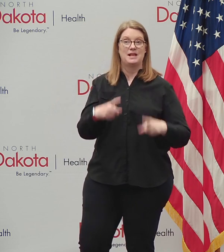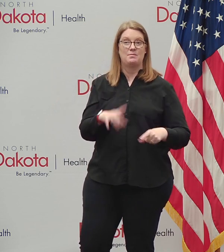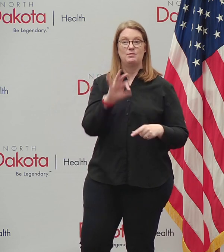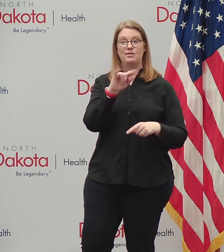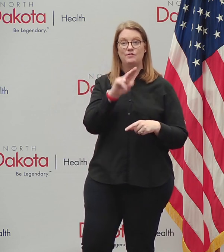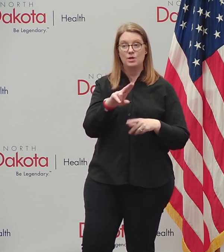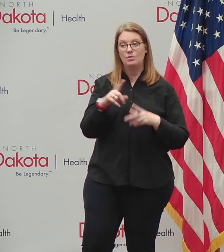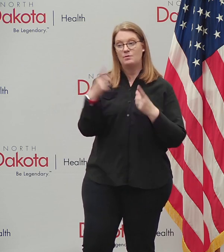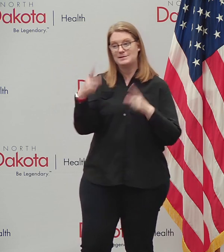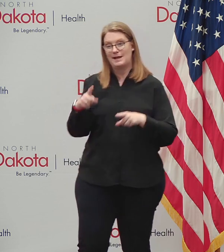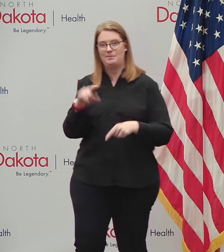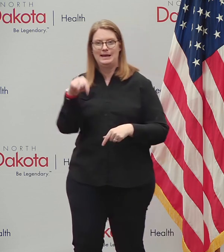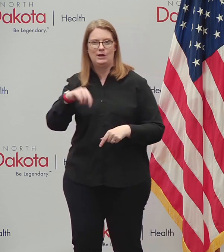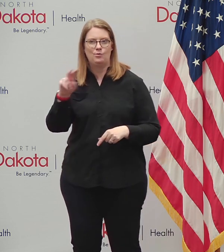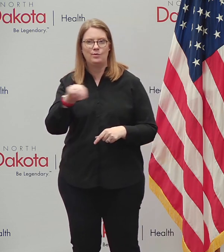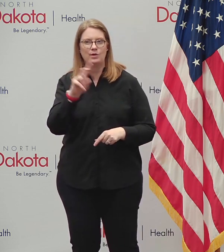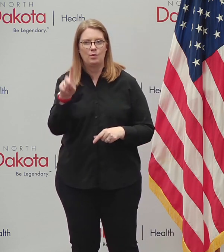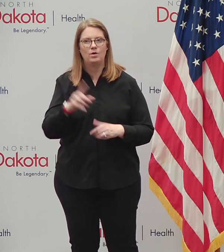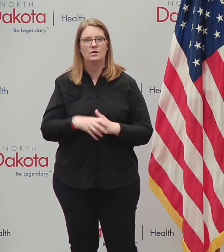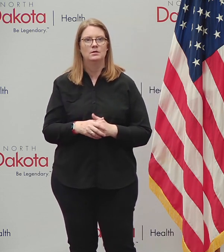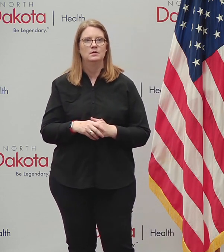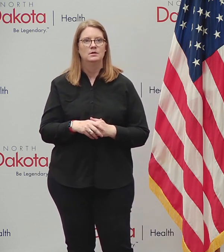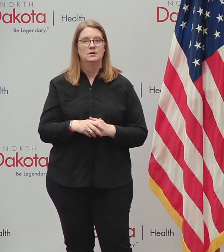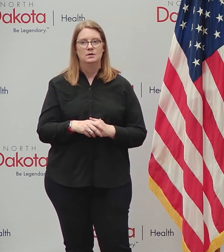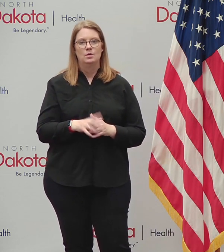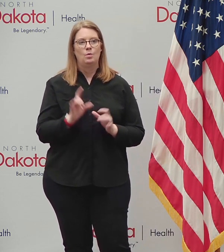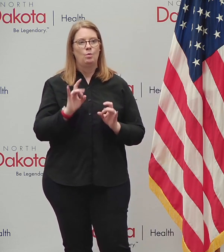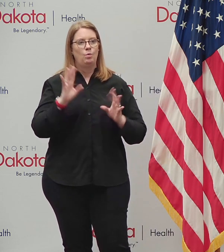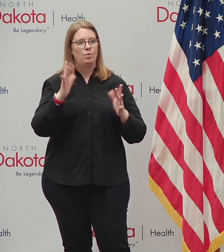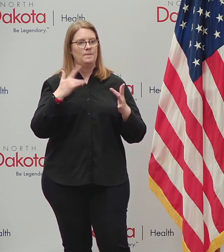North Dakota. So that's, those are concerns.